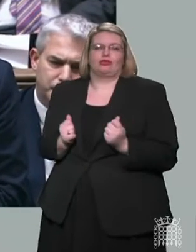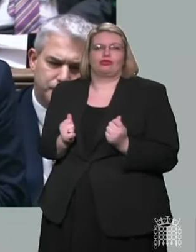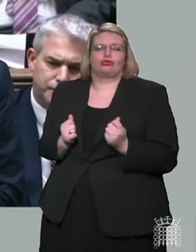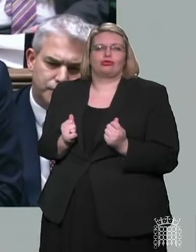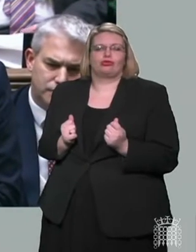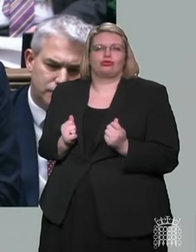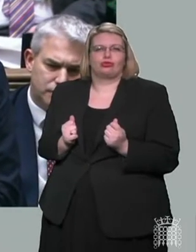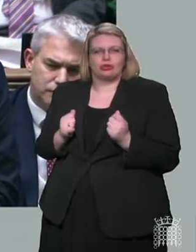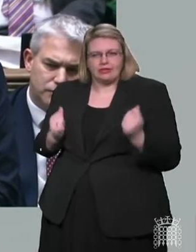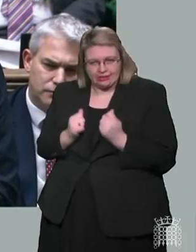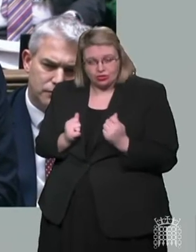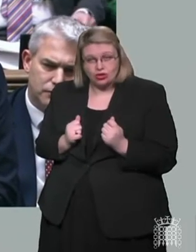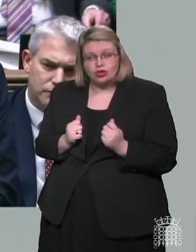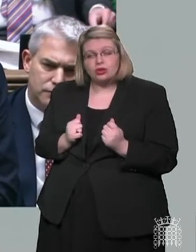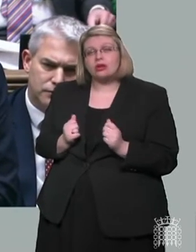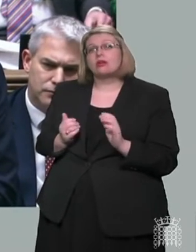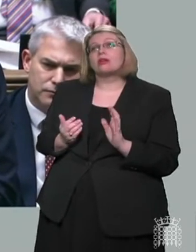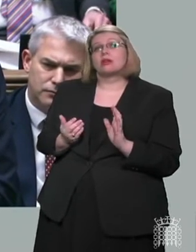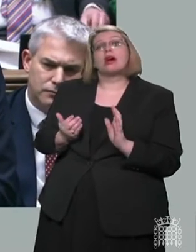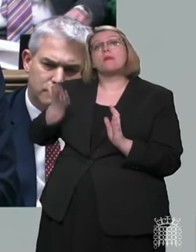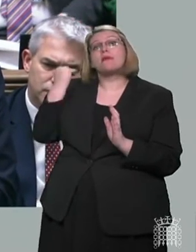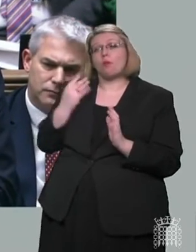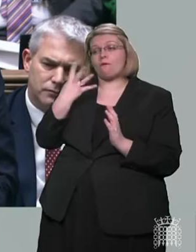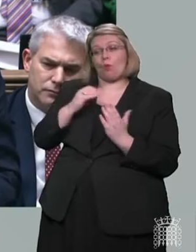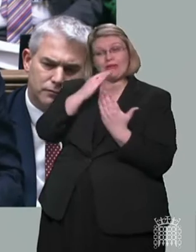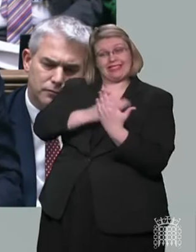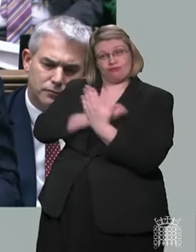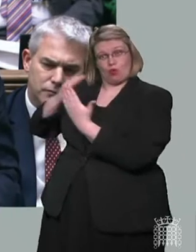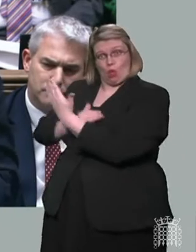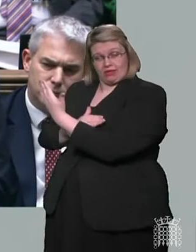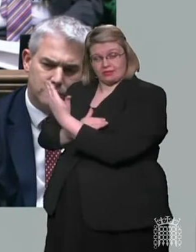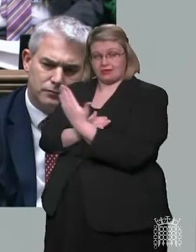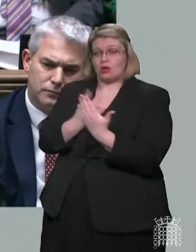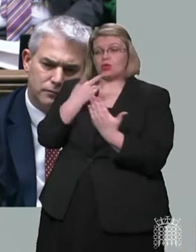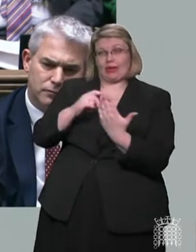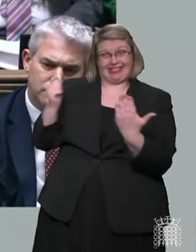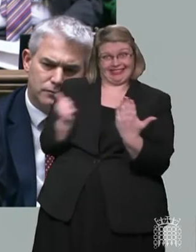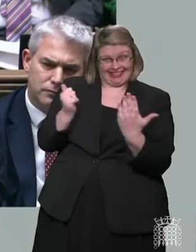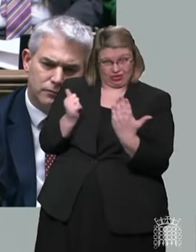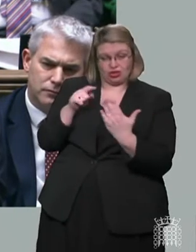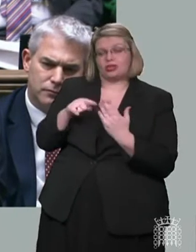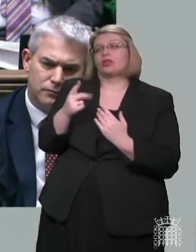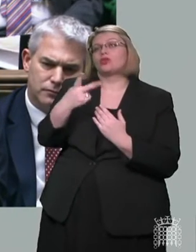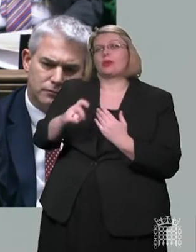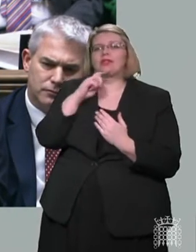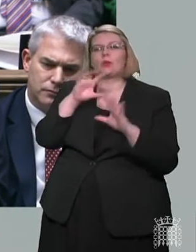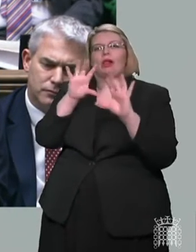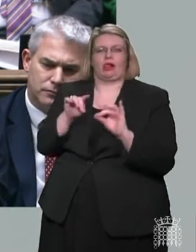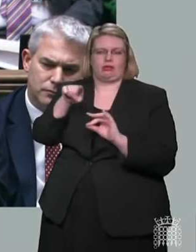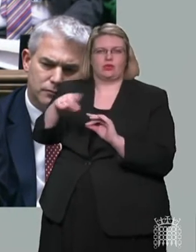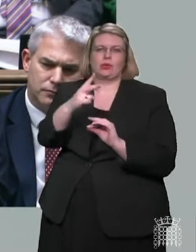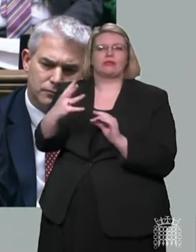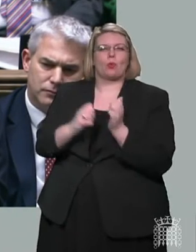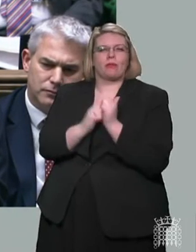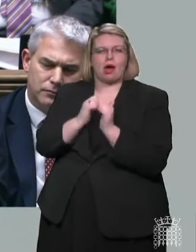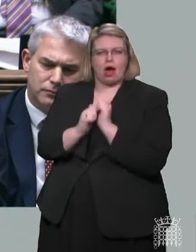Of the original 40, 20 have already expired and 16 will expire on the 24th of March. And the last